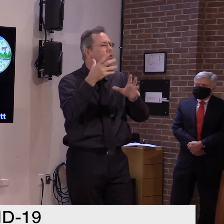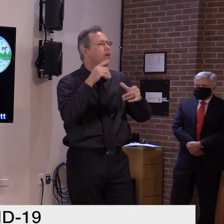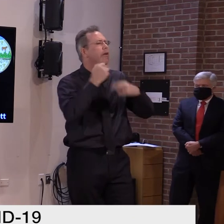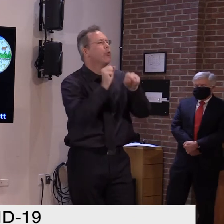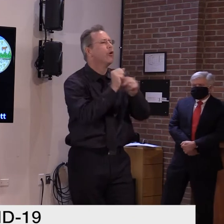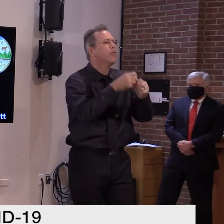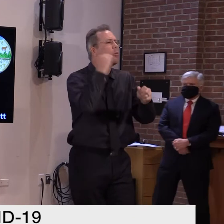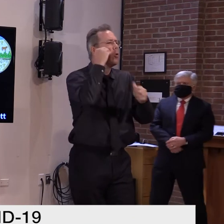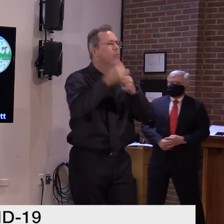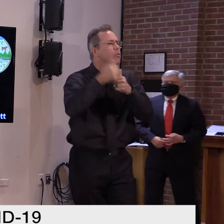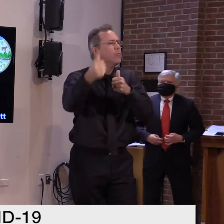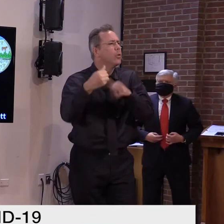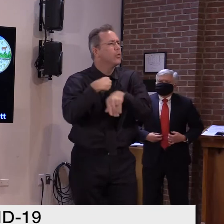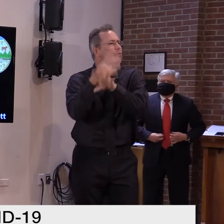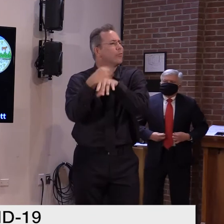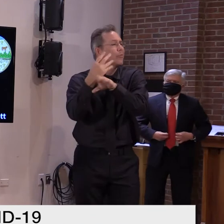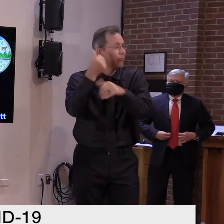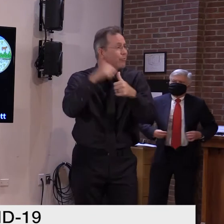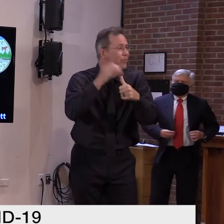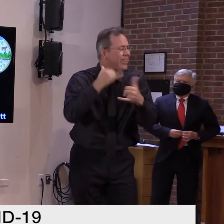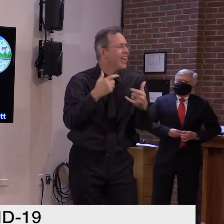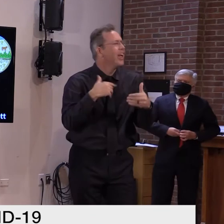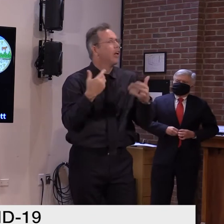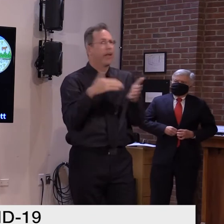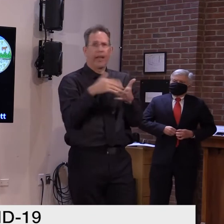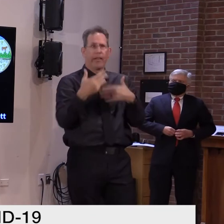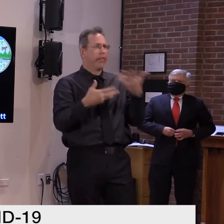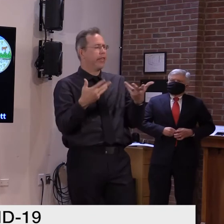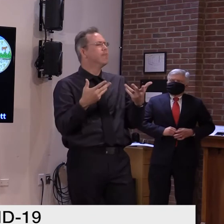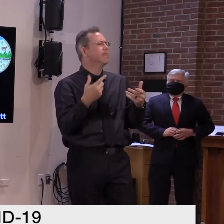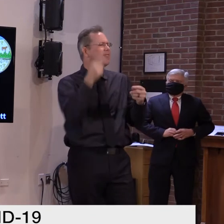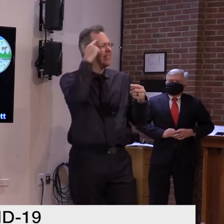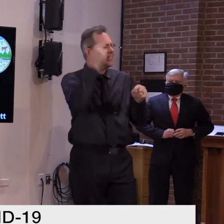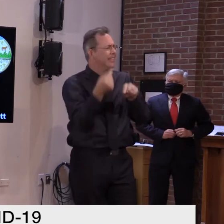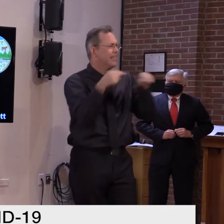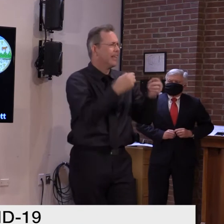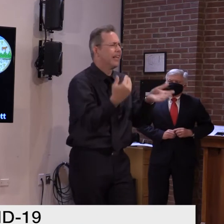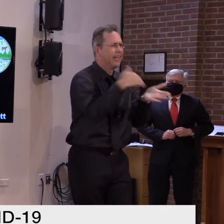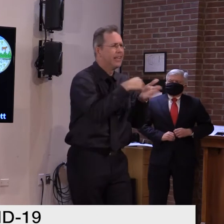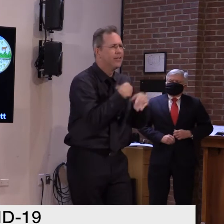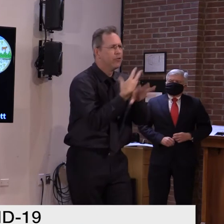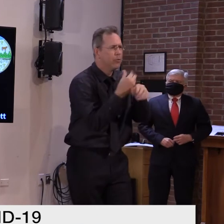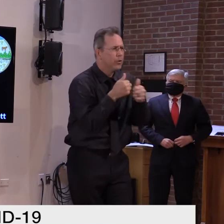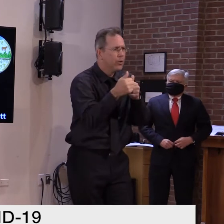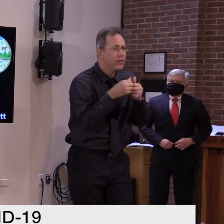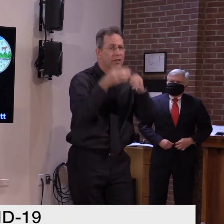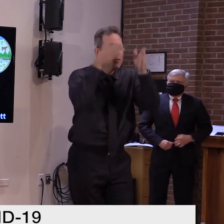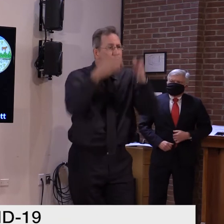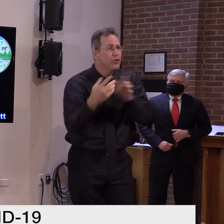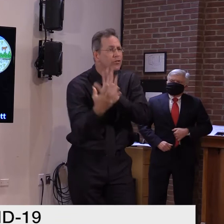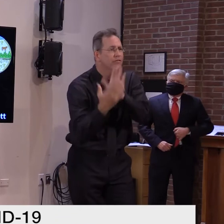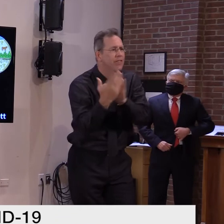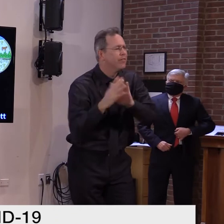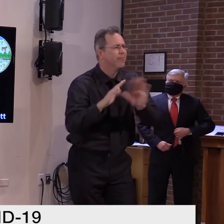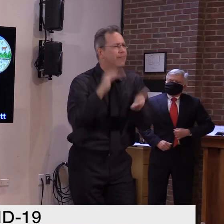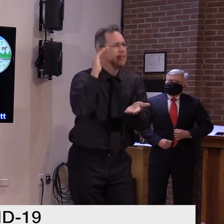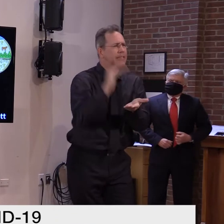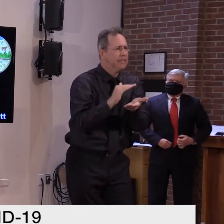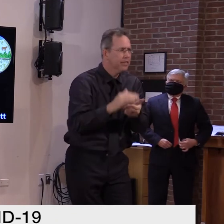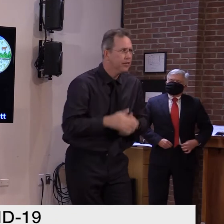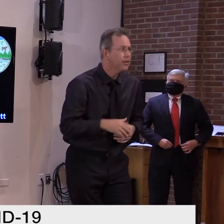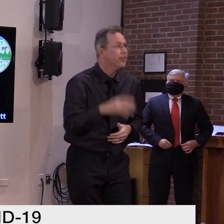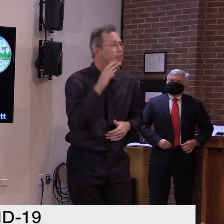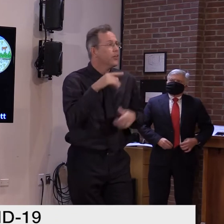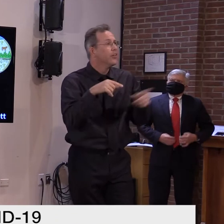and schools can continue in-person operations. But things like staff meetings